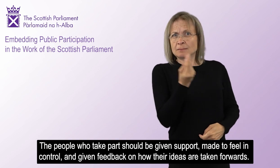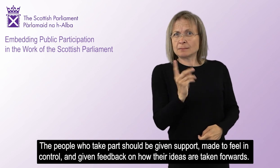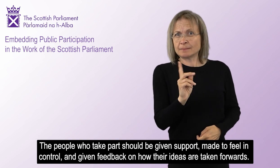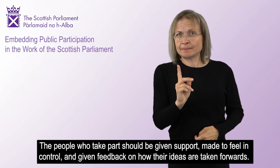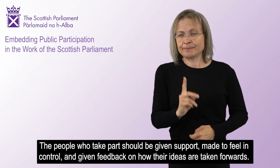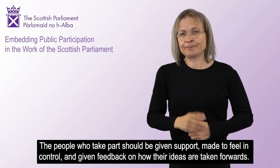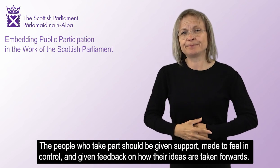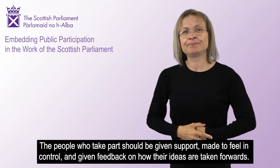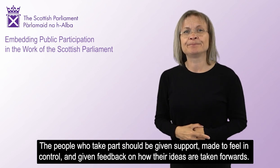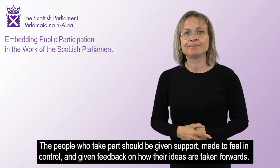forward.